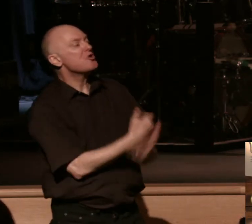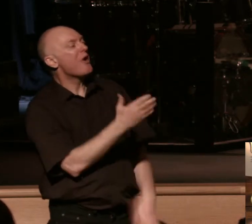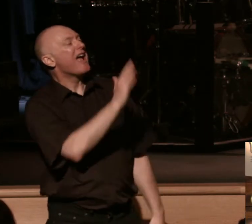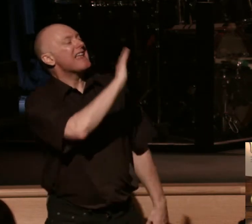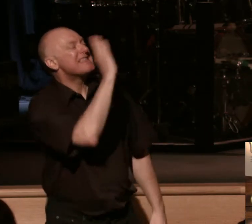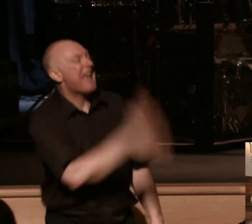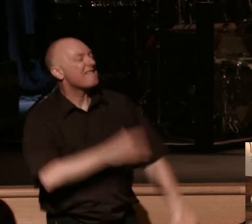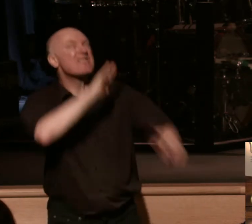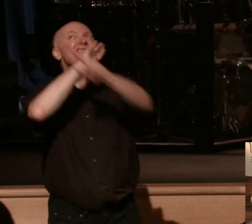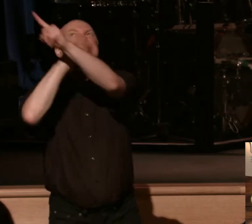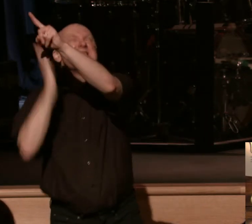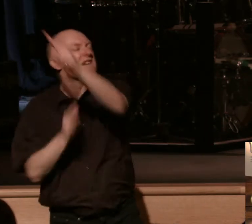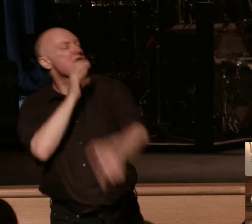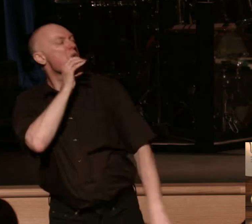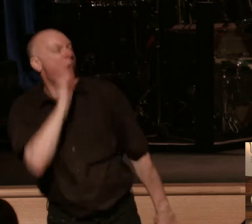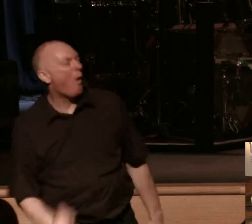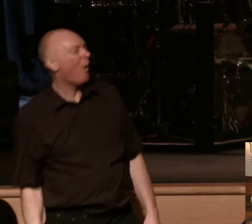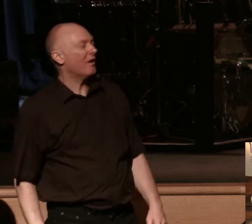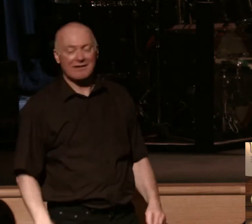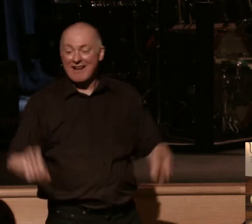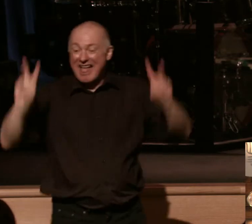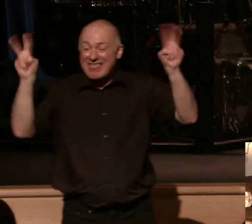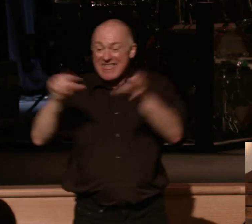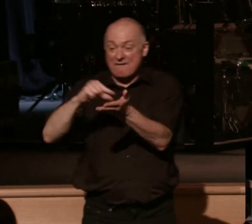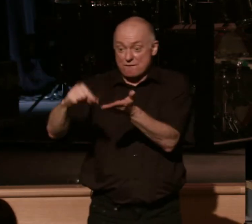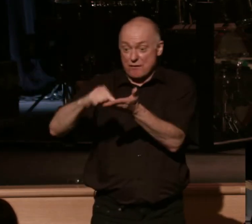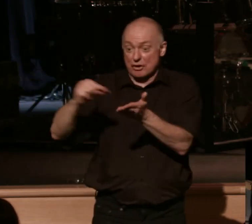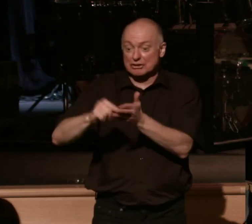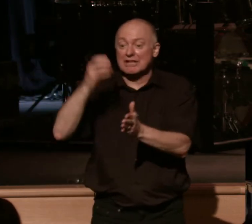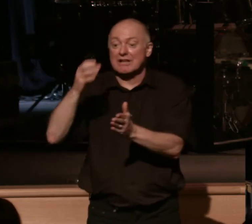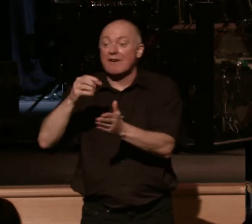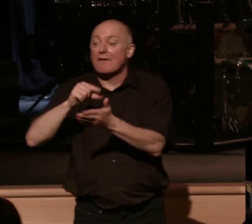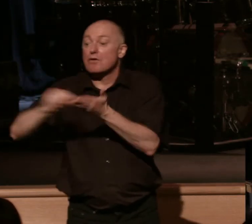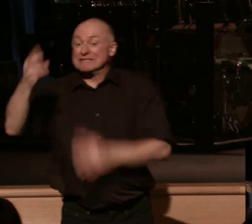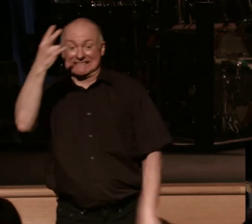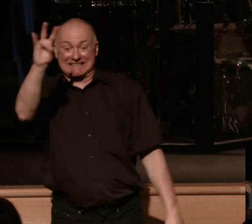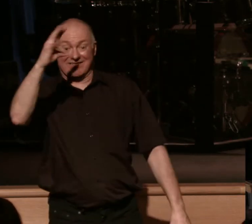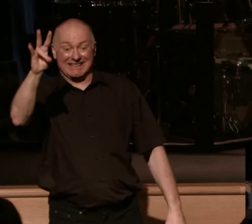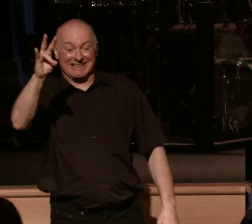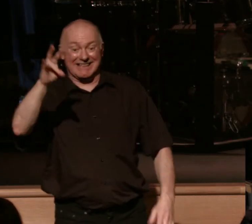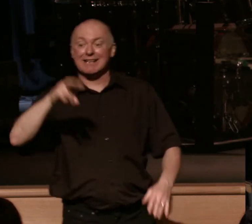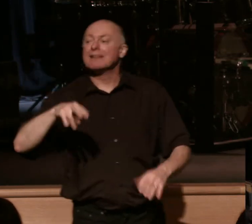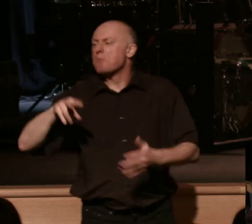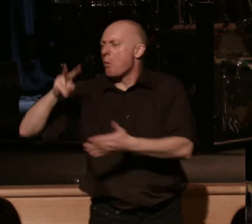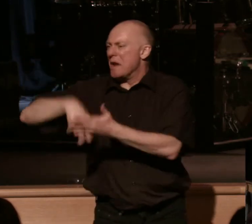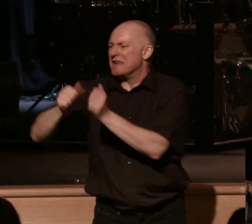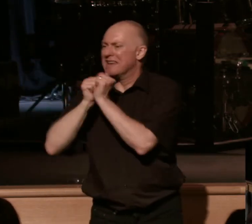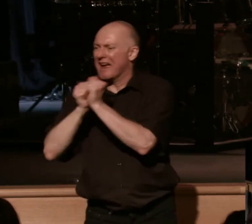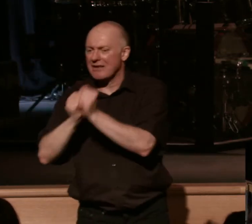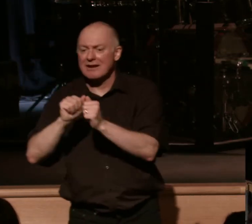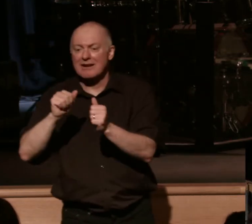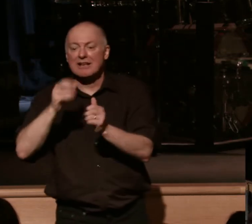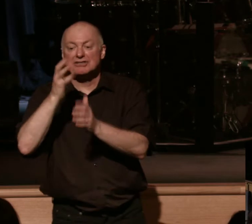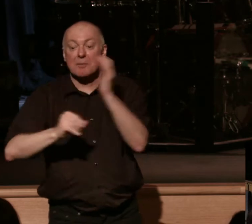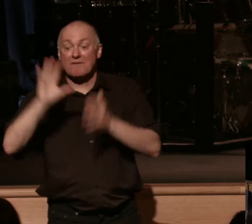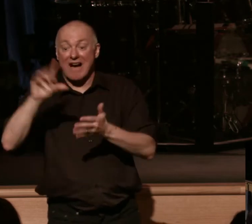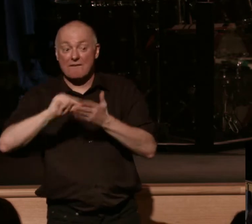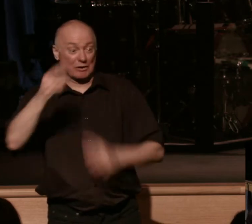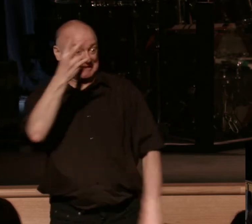ever gets old. Our theme verse for this chapter is verse 17. Check it out. 2 Corinthians 5 verse 17.